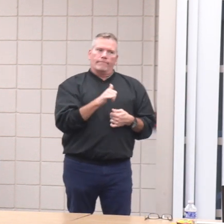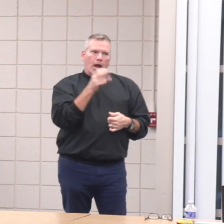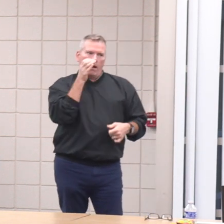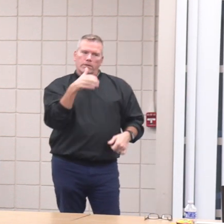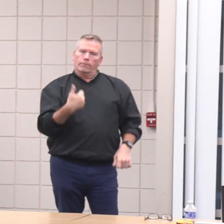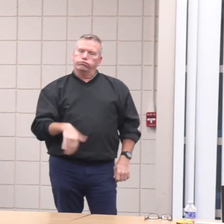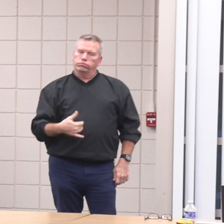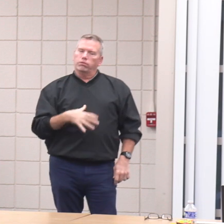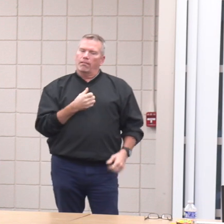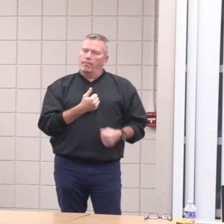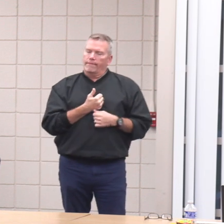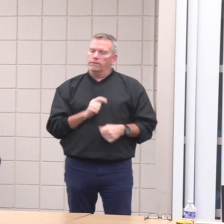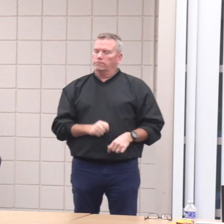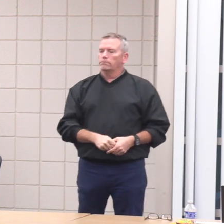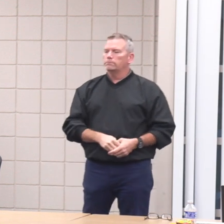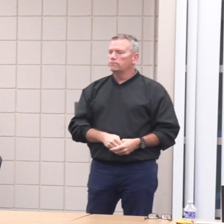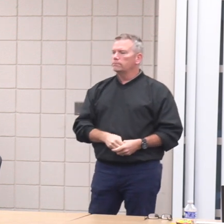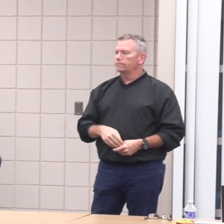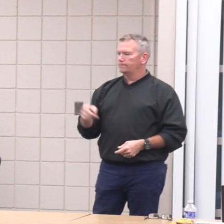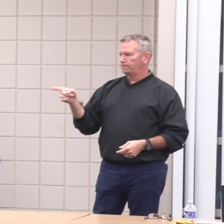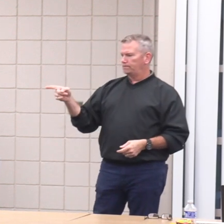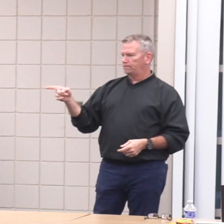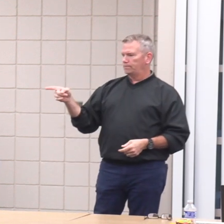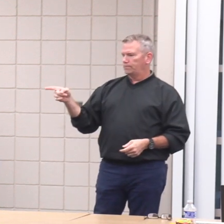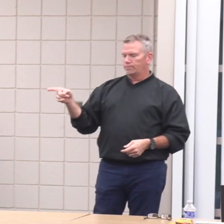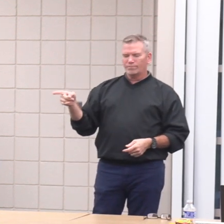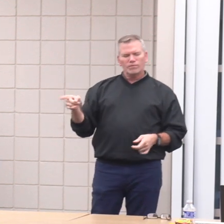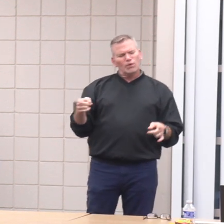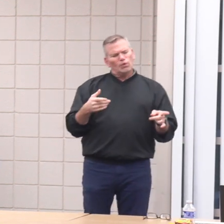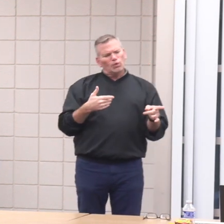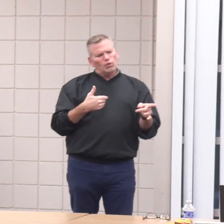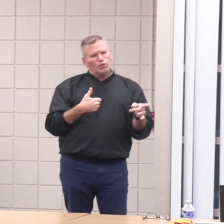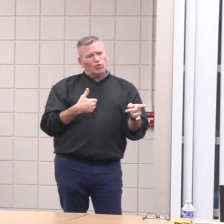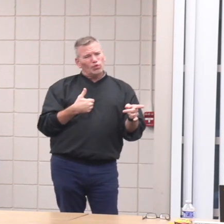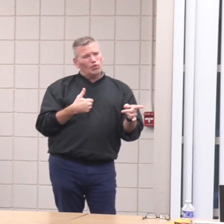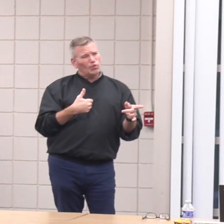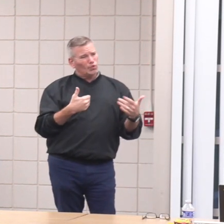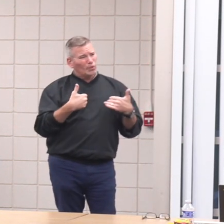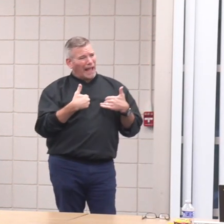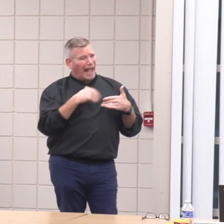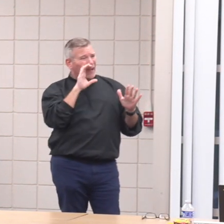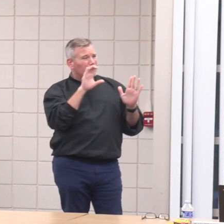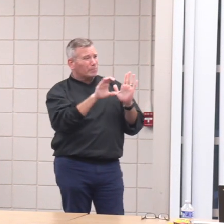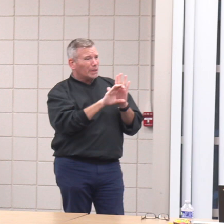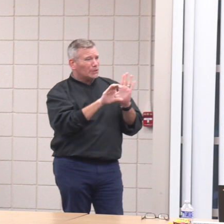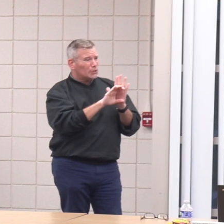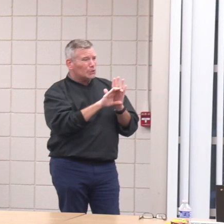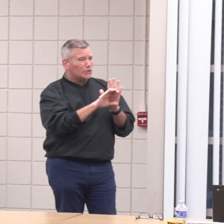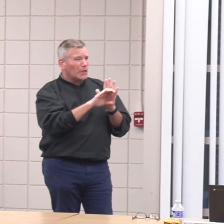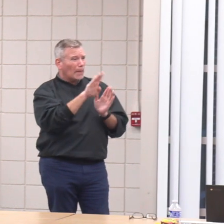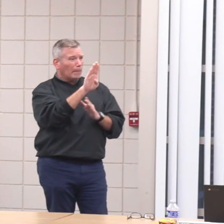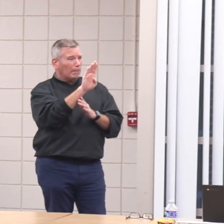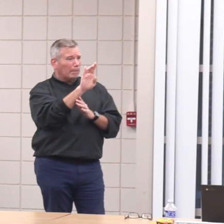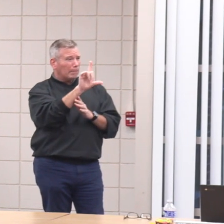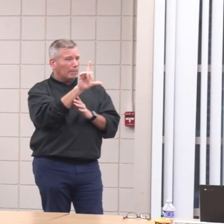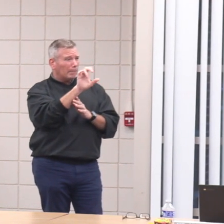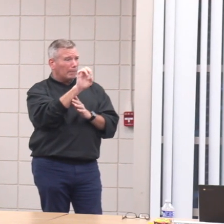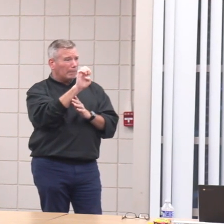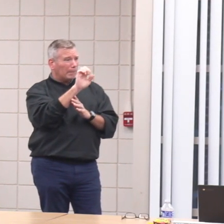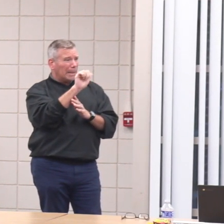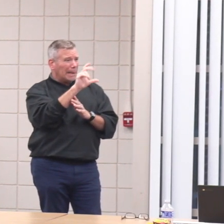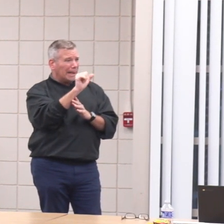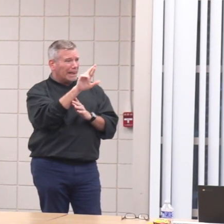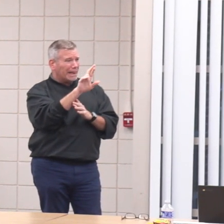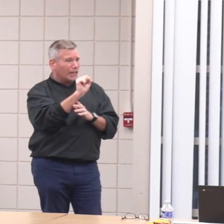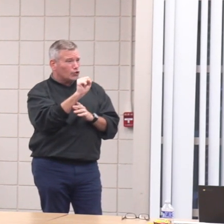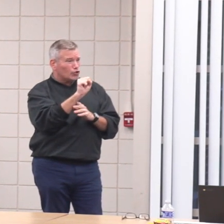acting. Thank you. Do you have any pictures of what these leachers will look like? Yeah. Okay, so you do that. Yeah, I can get